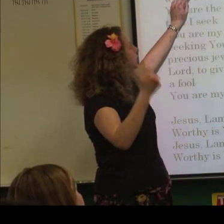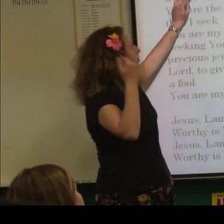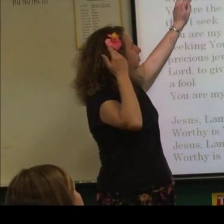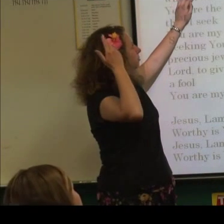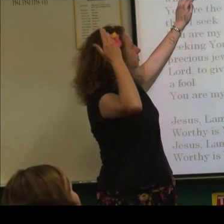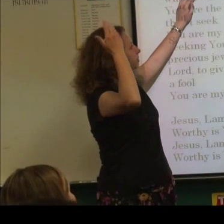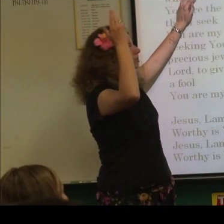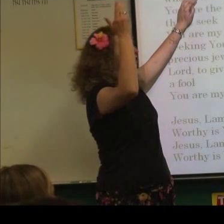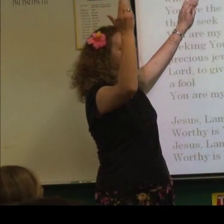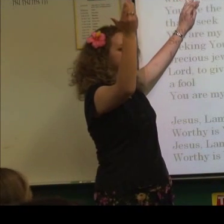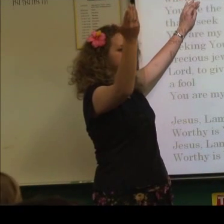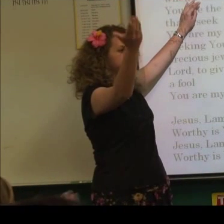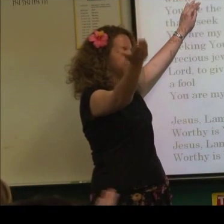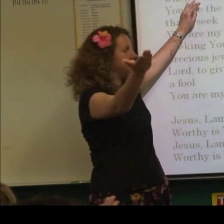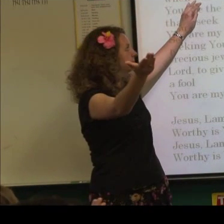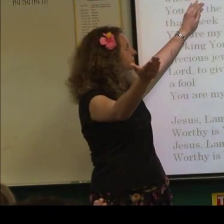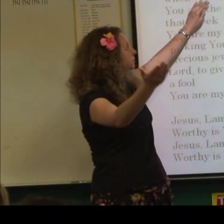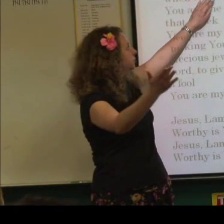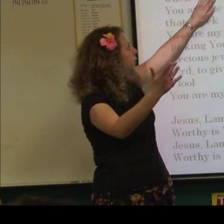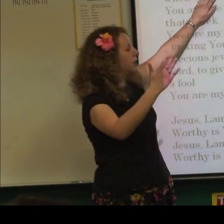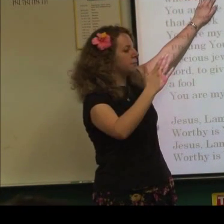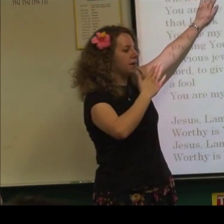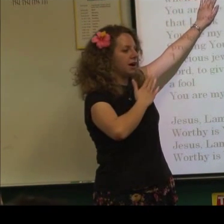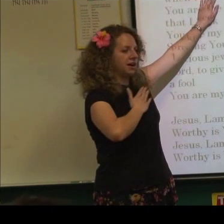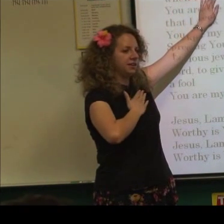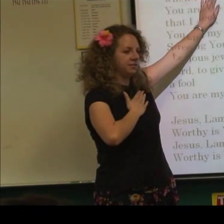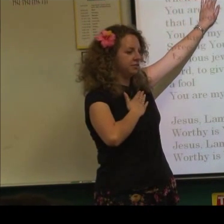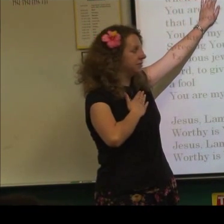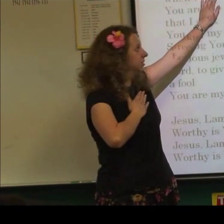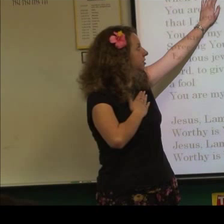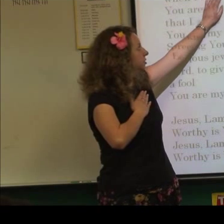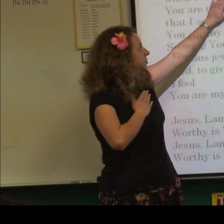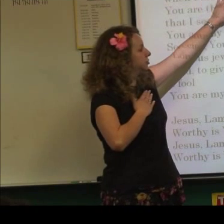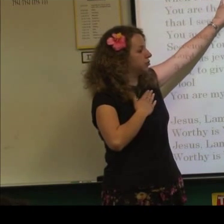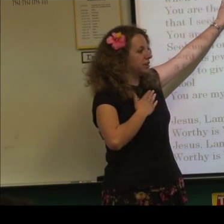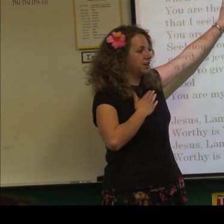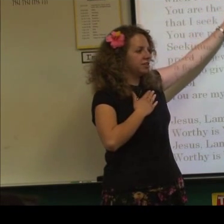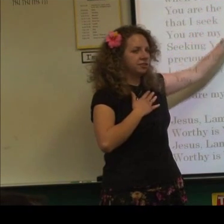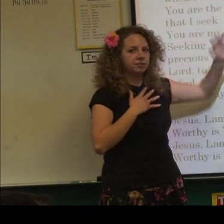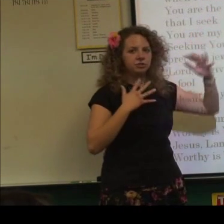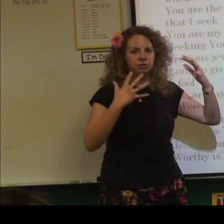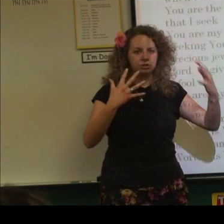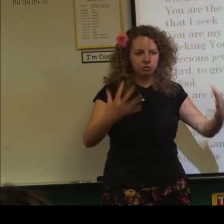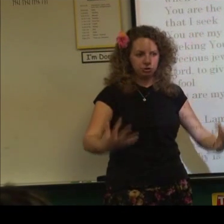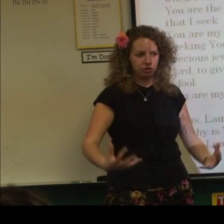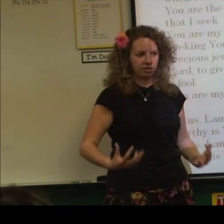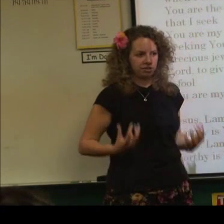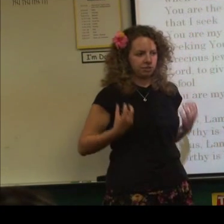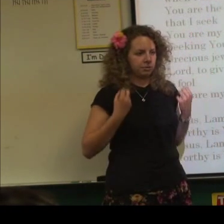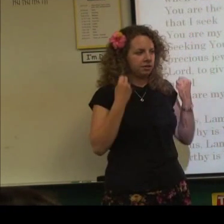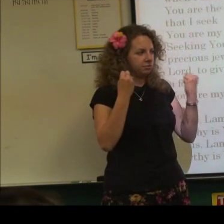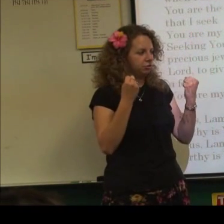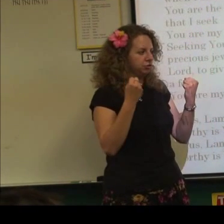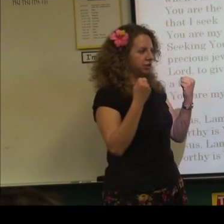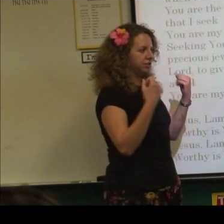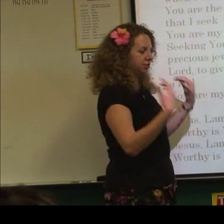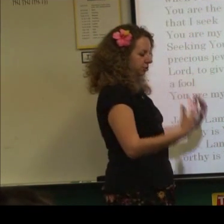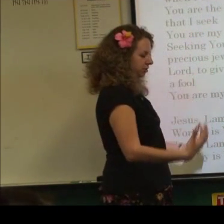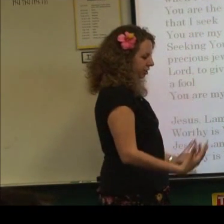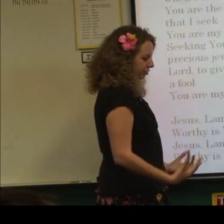So, referring to God, you, so are my strength. So you can do strength this way, strength. So it's like